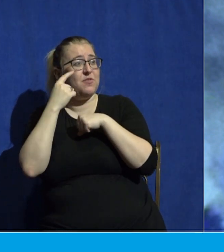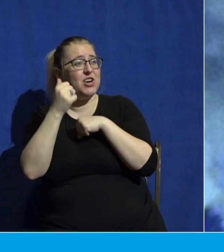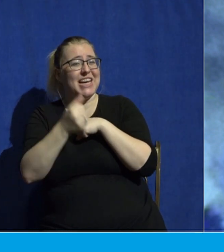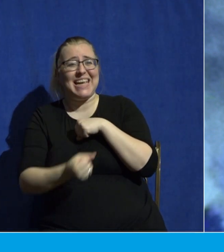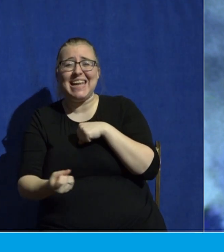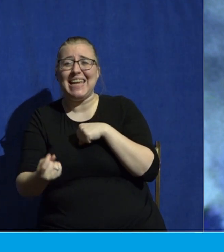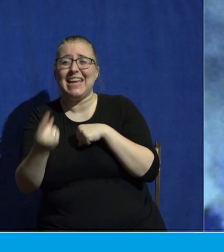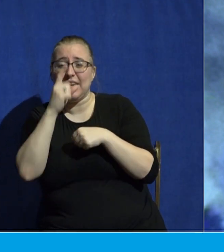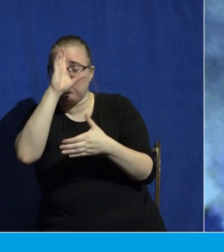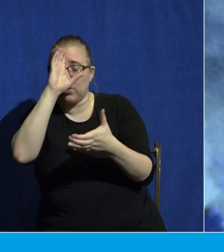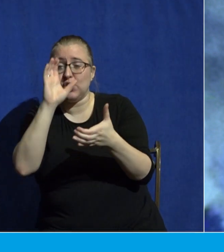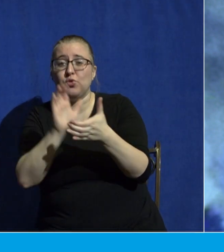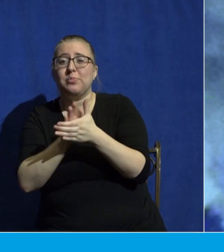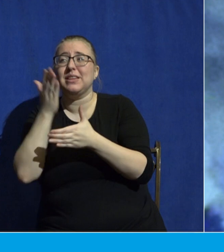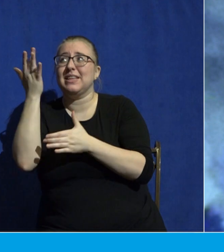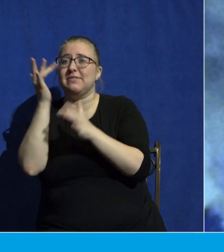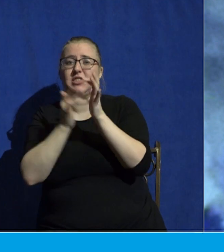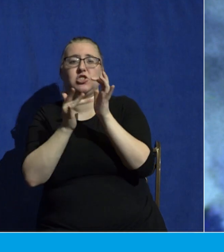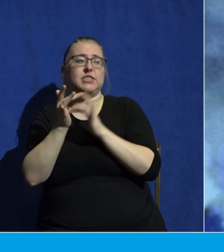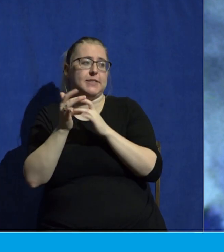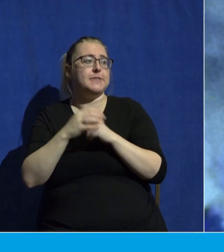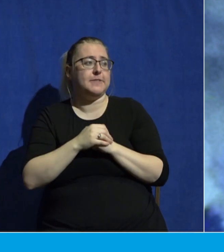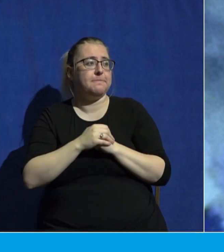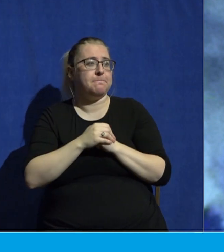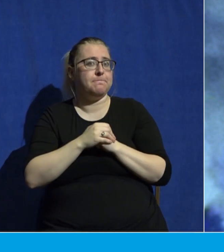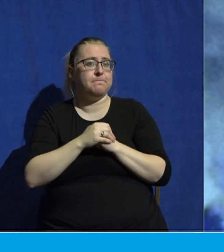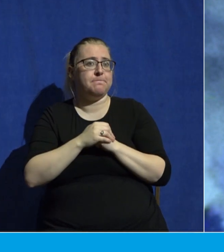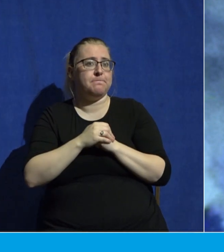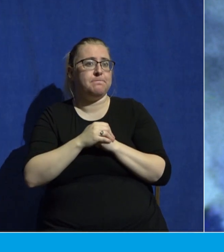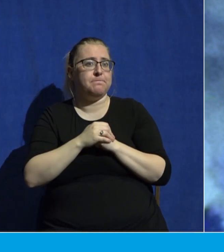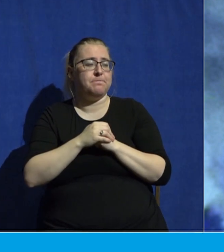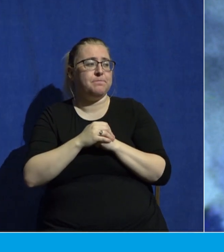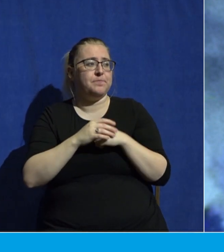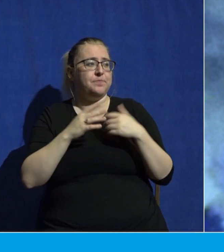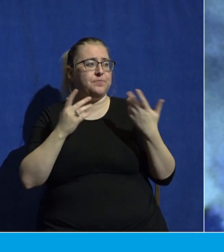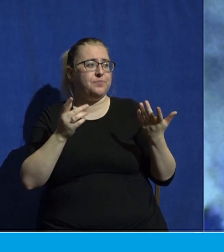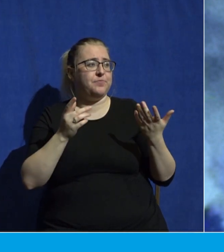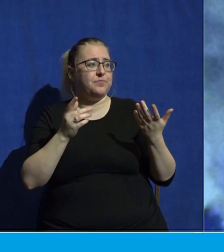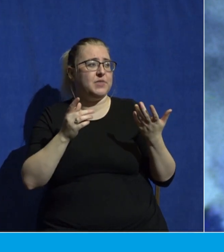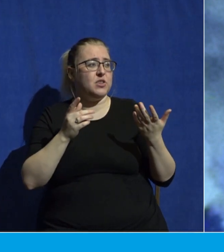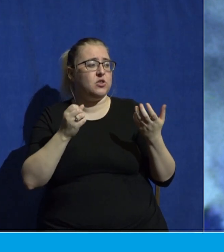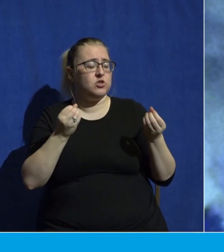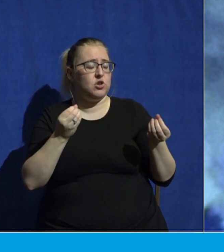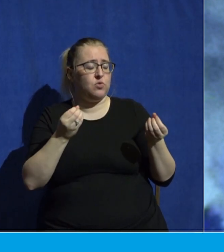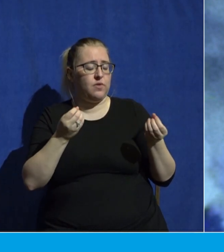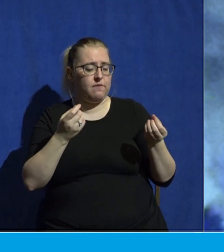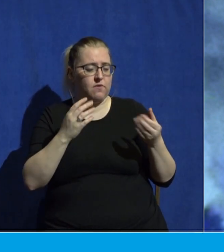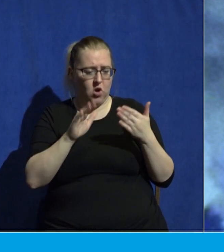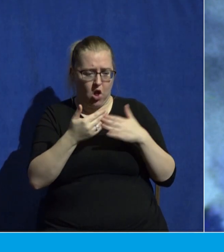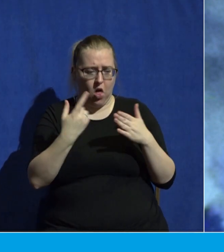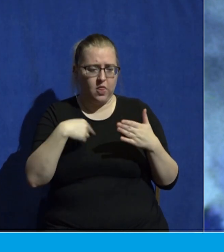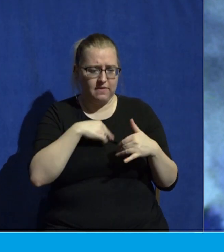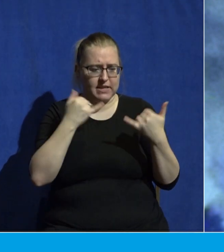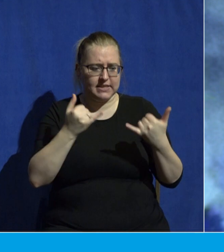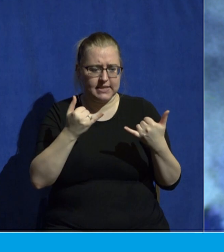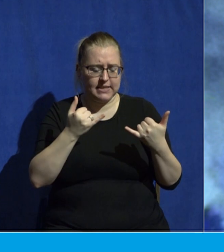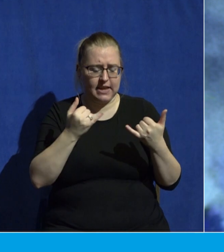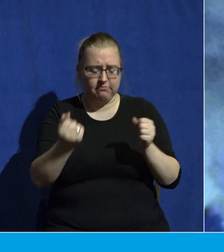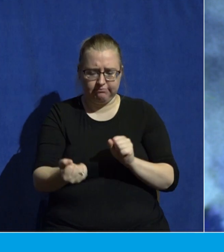Jesus. And here's the reality that faces each of us today. Every one of us will